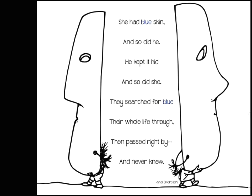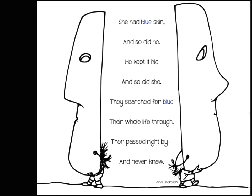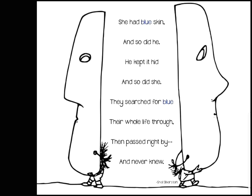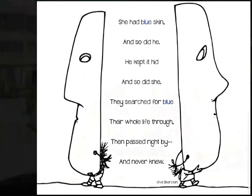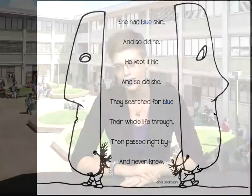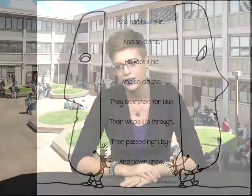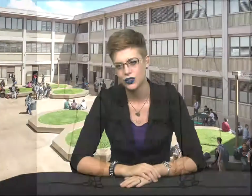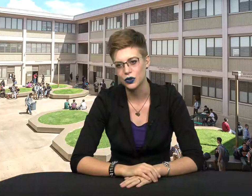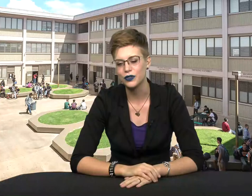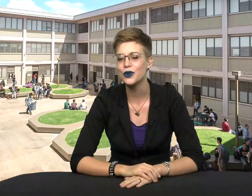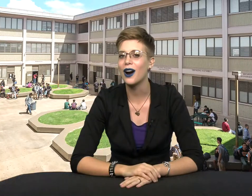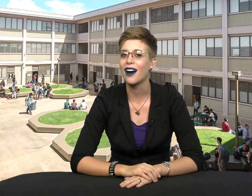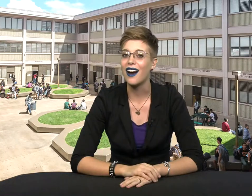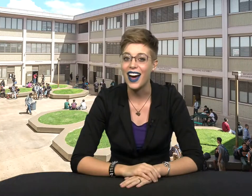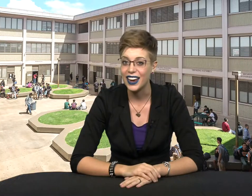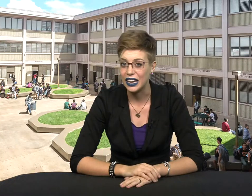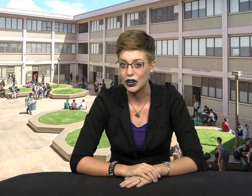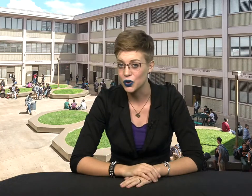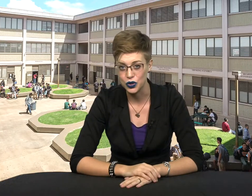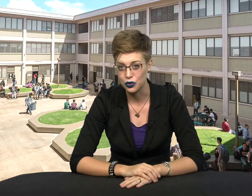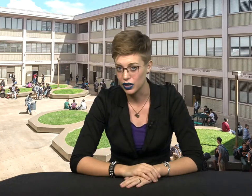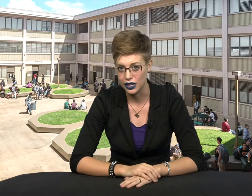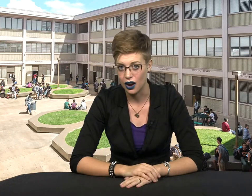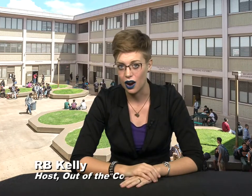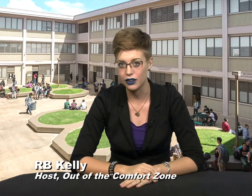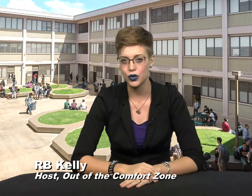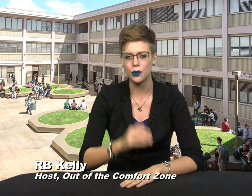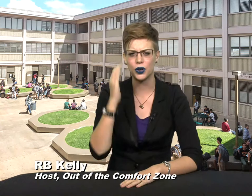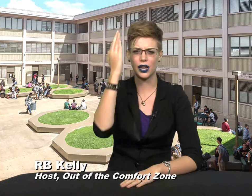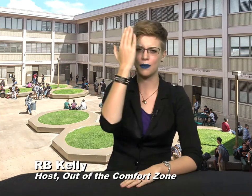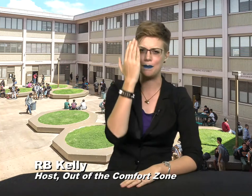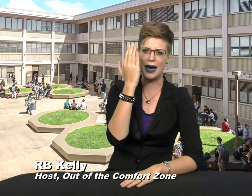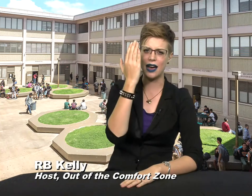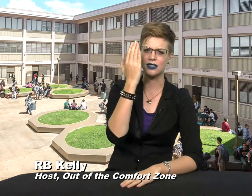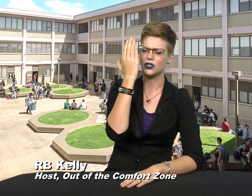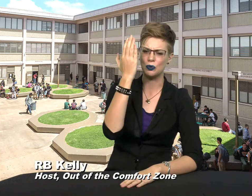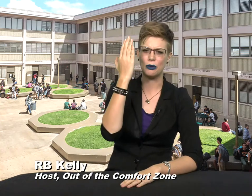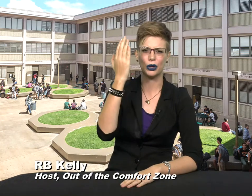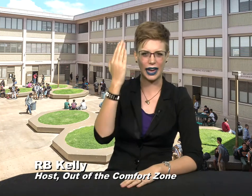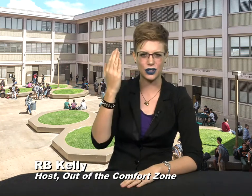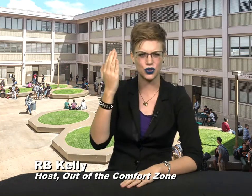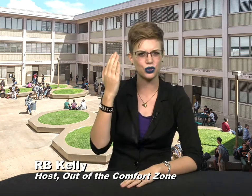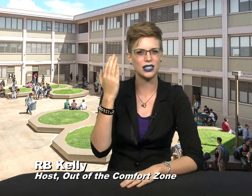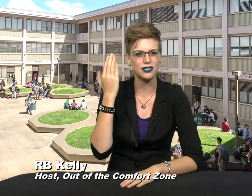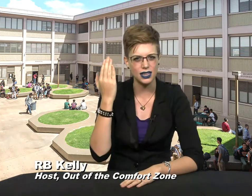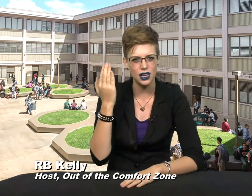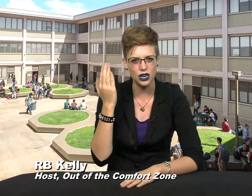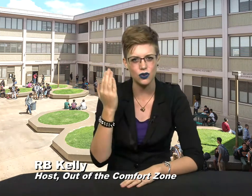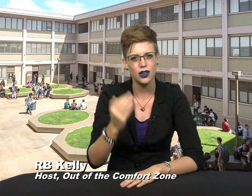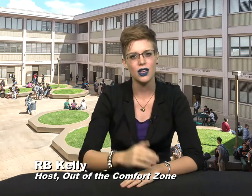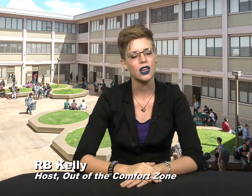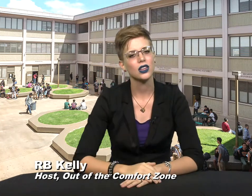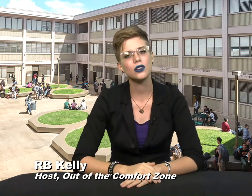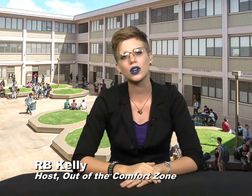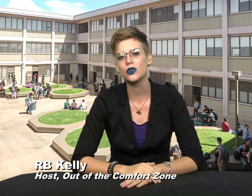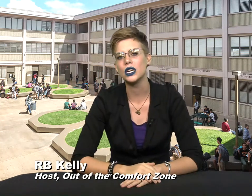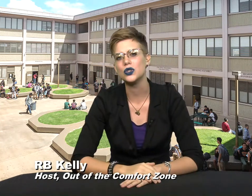So if you are hiding who you really are, if you are putting up a mask so people can't truly see you, you are going to